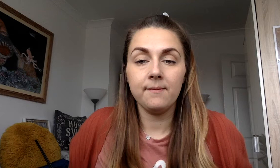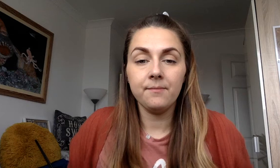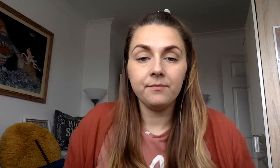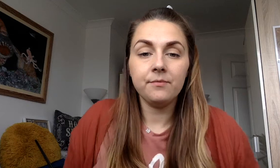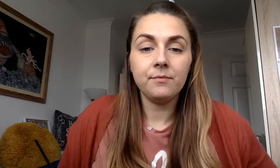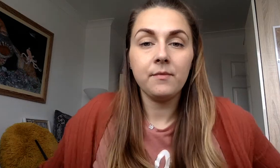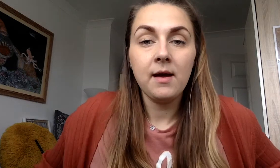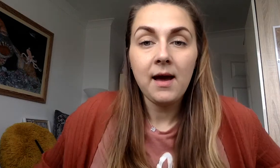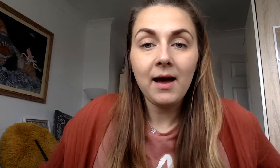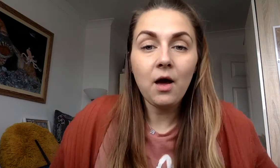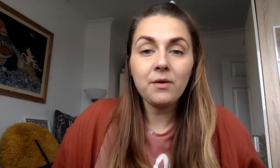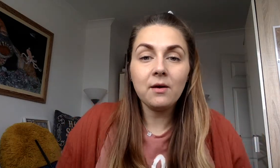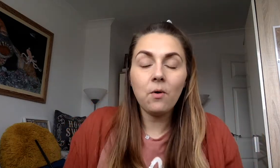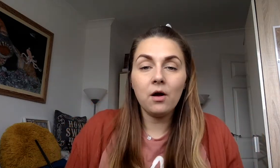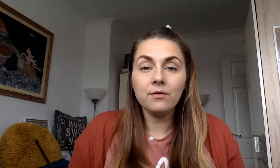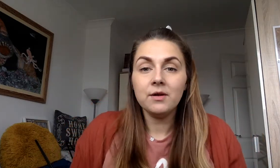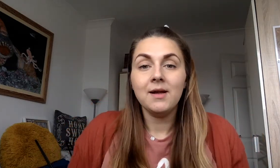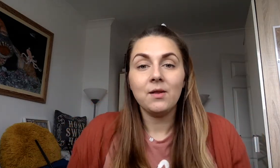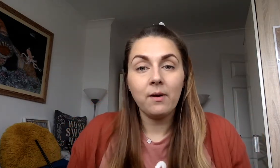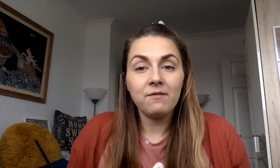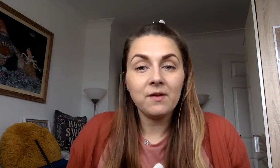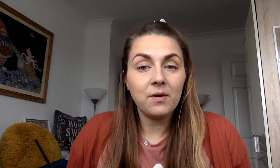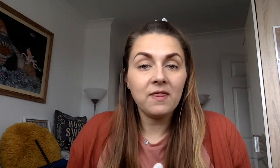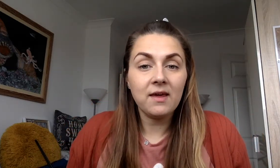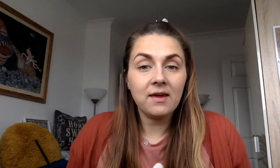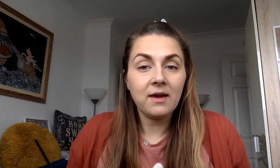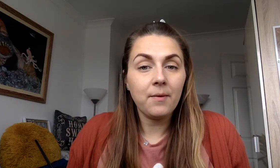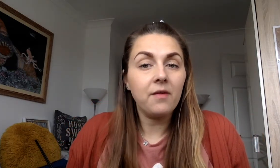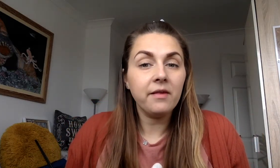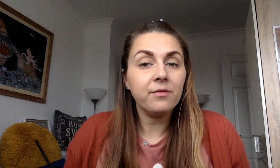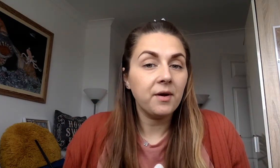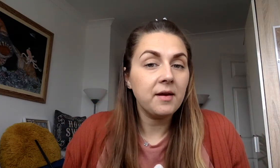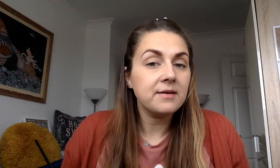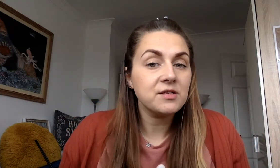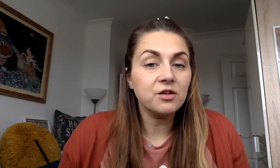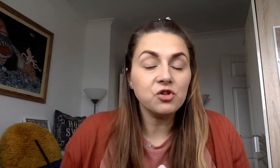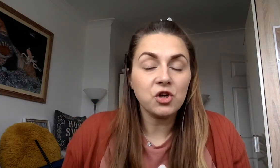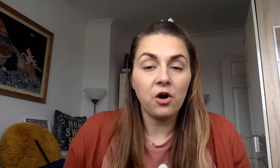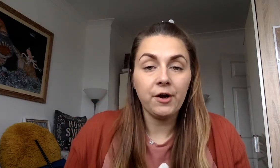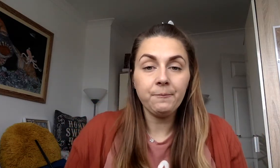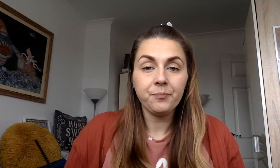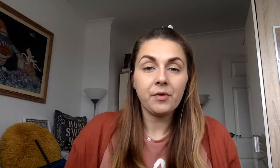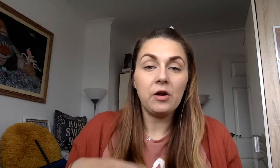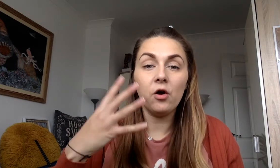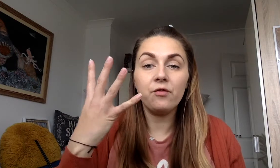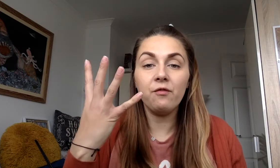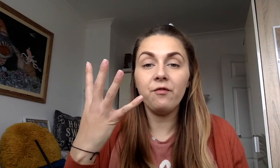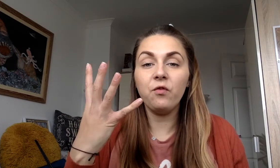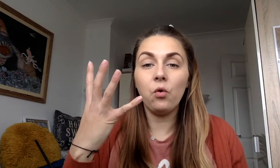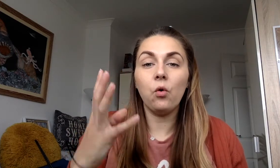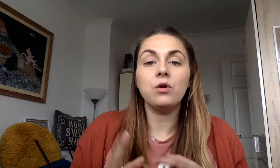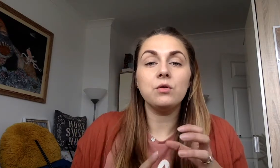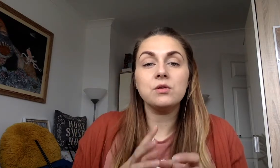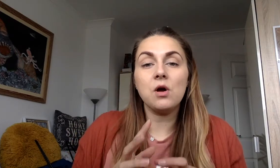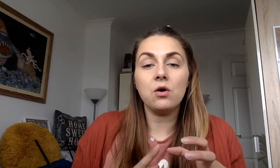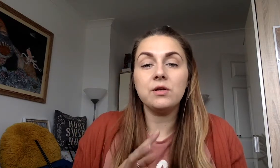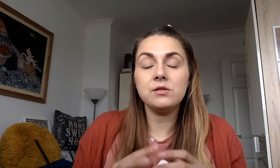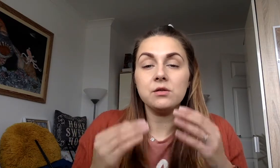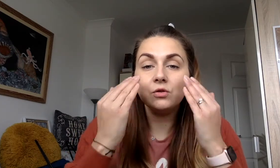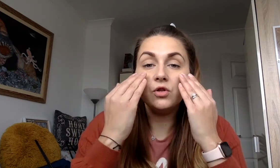Hello Year One! The weather that we're thinking about this week is sunshine and I've got four new signs to